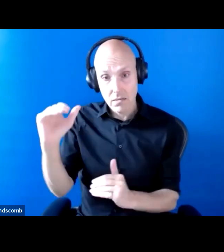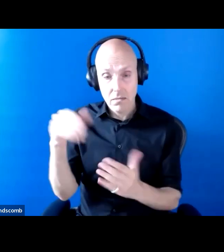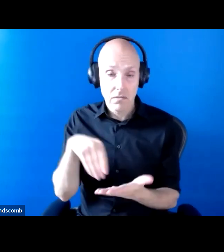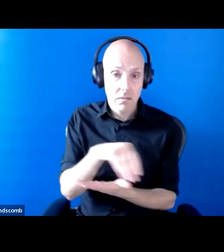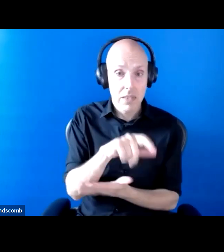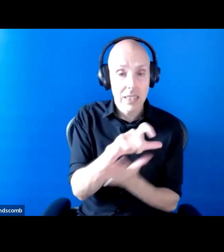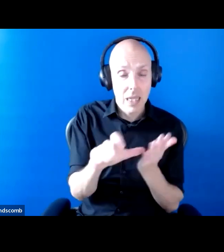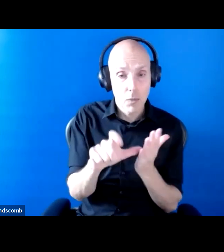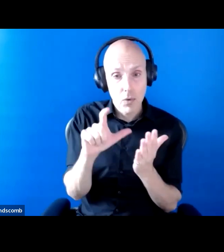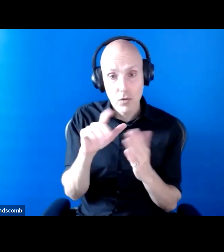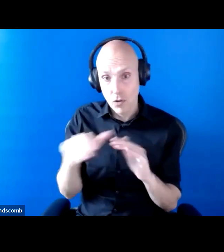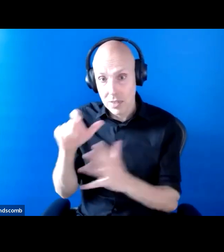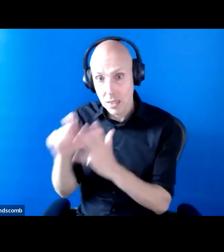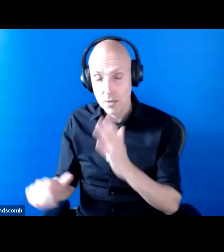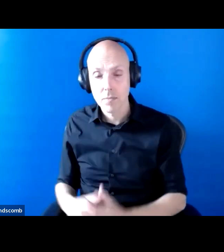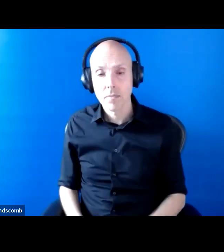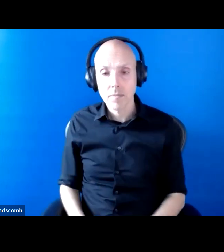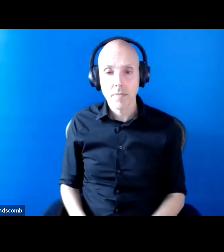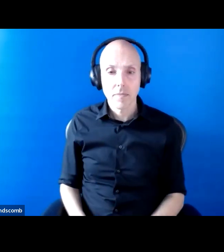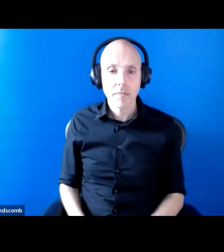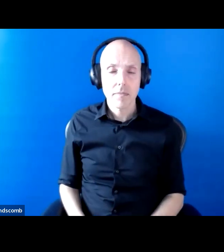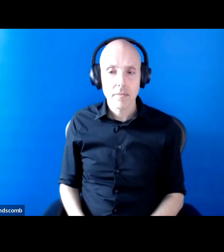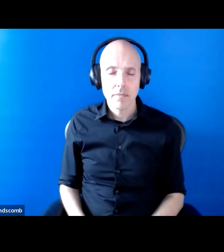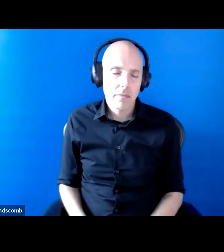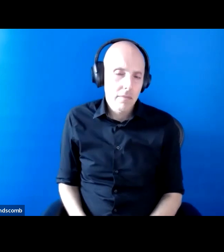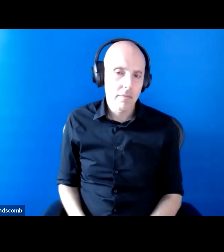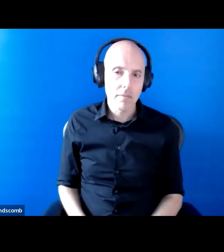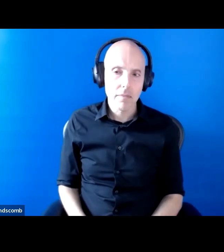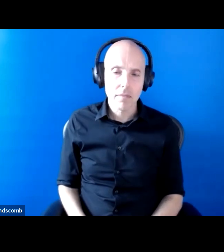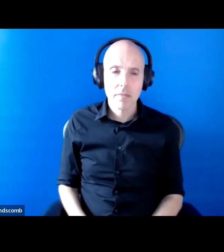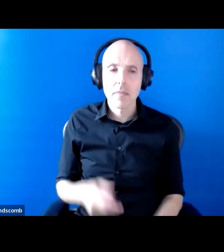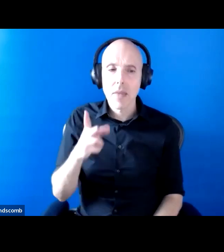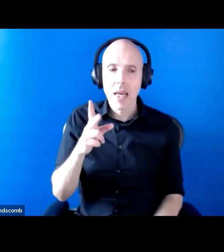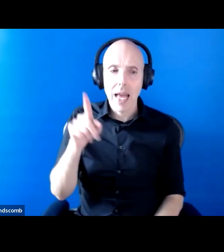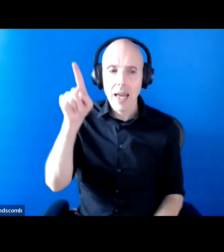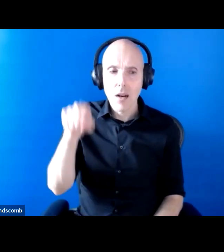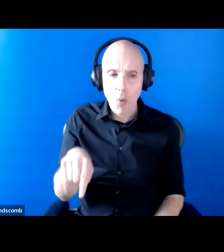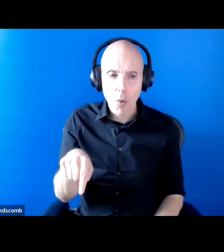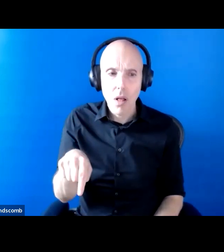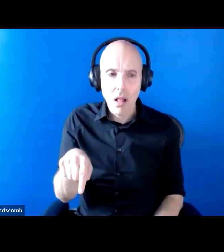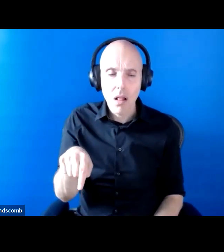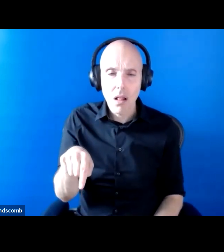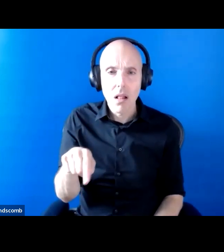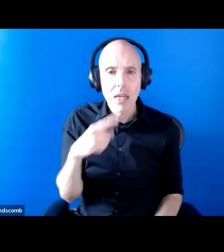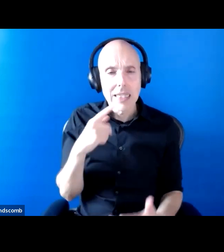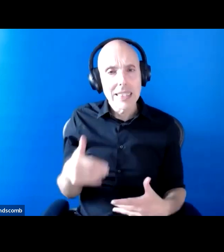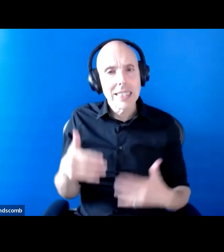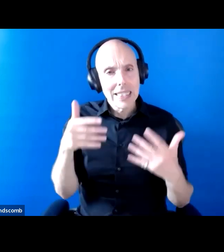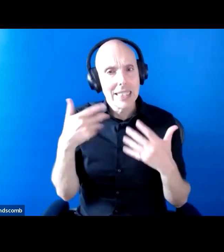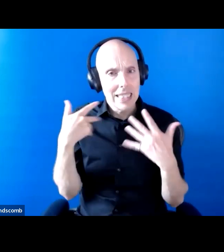So again, these are all statistics we've lived with for many years, but now we